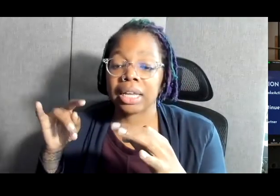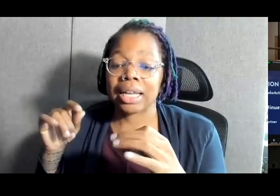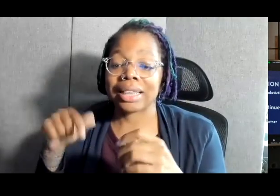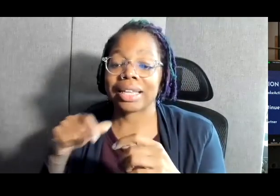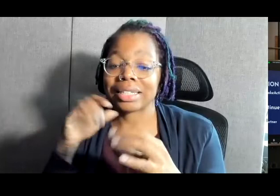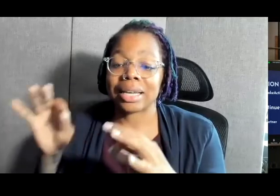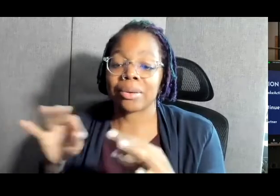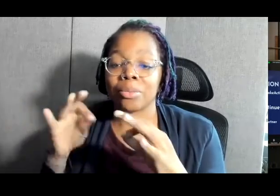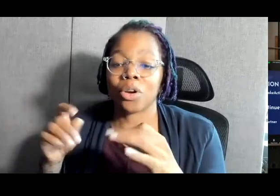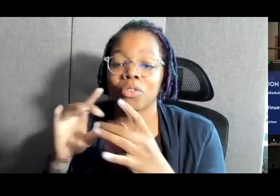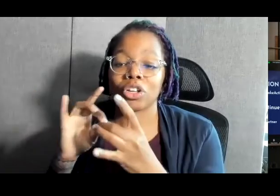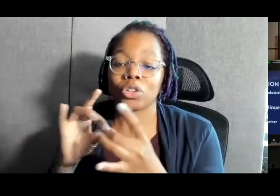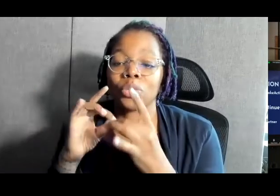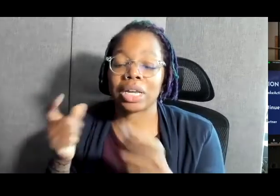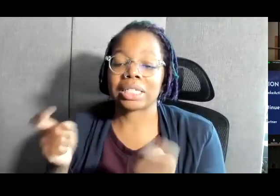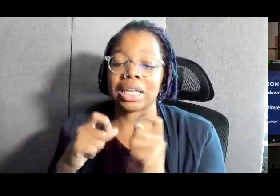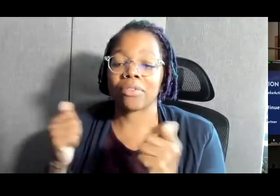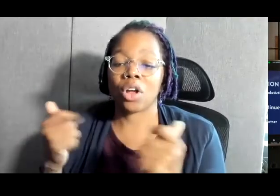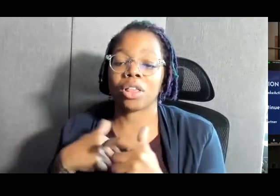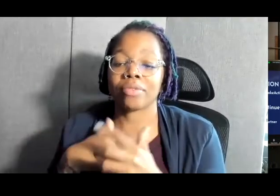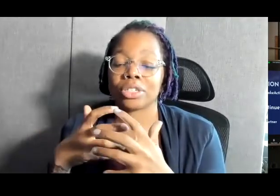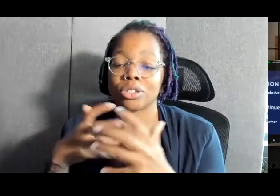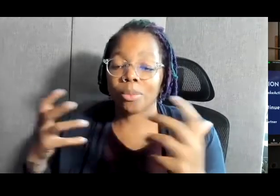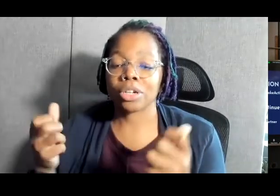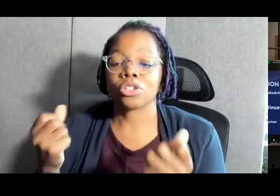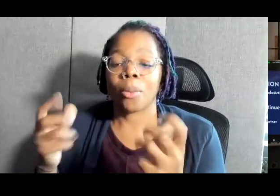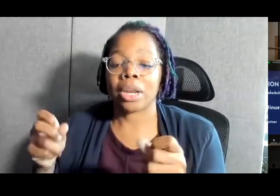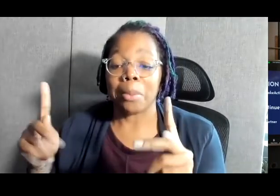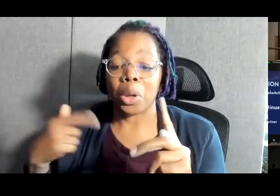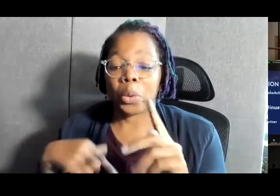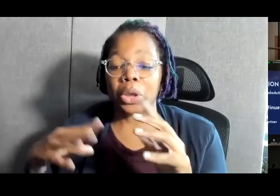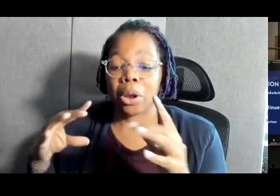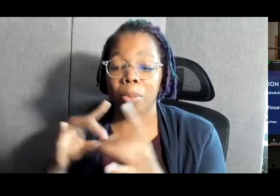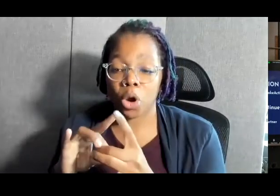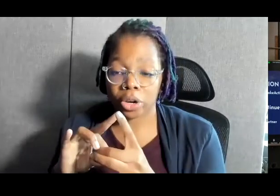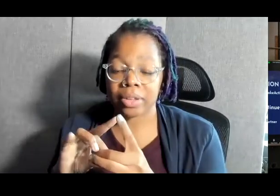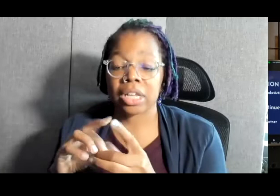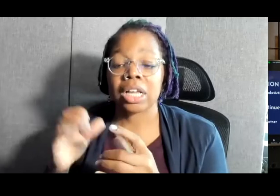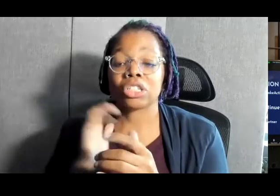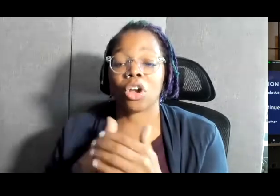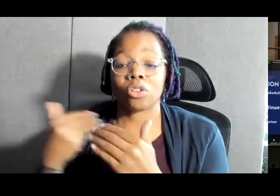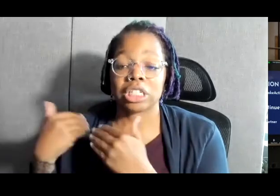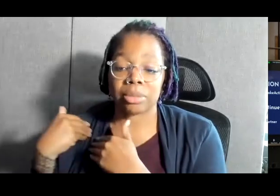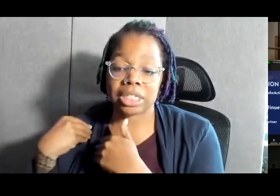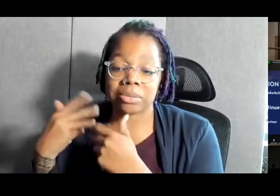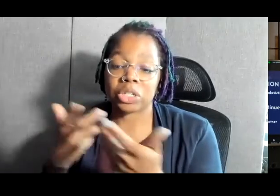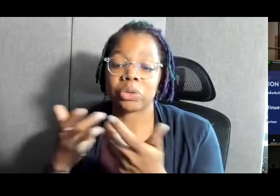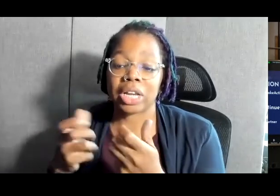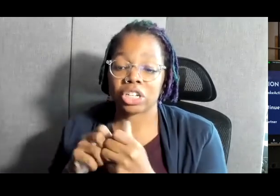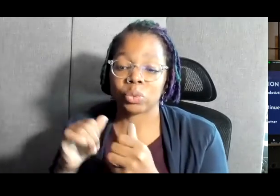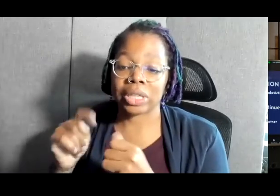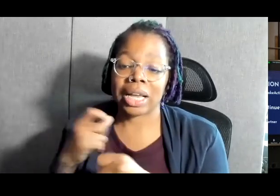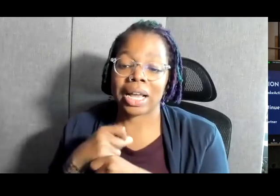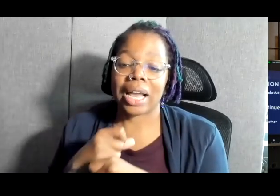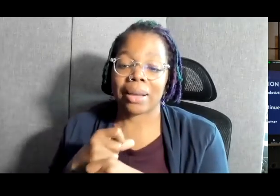union has given us all so much and so many opportunities. We are a part of this fabric. It's our responsibility to engage with it and